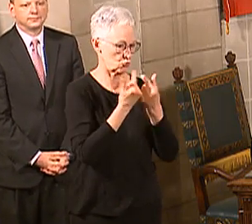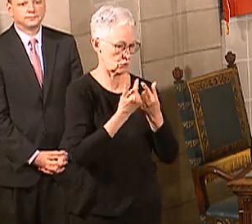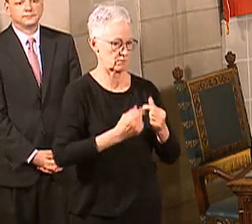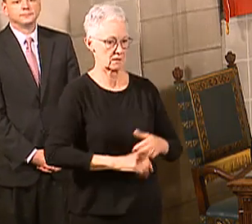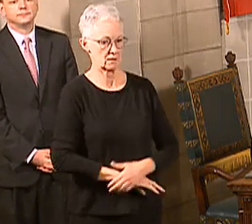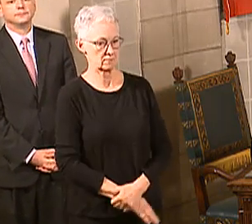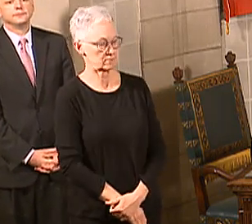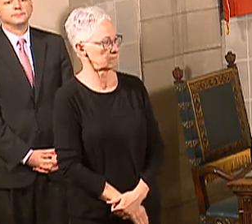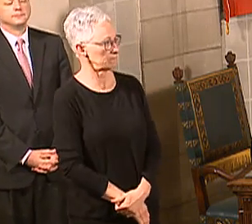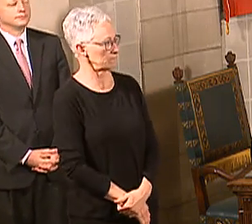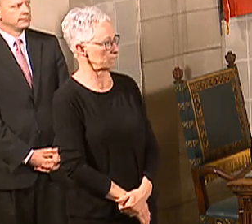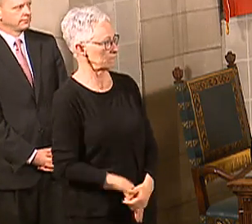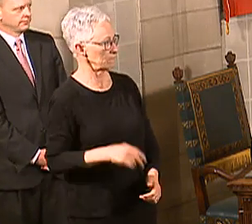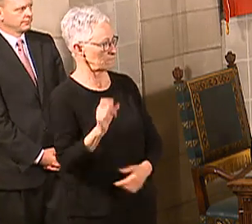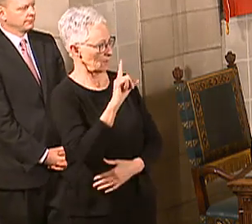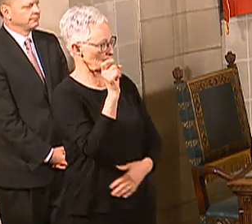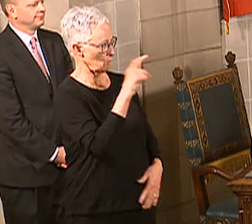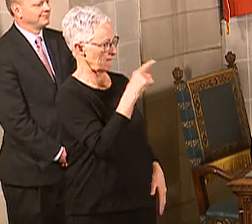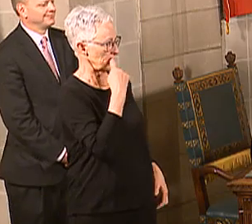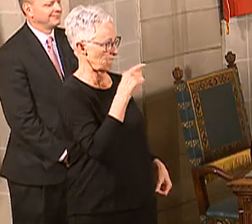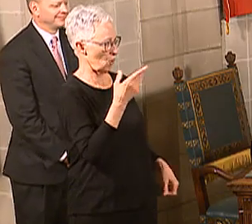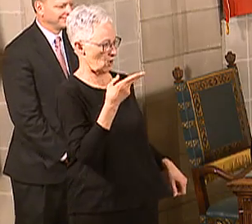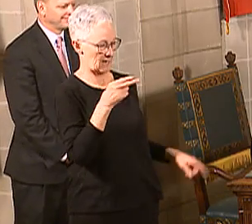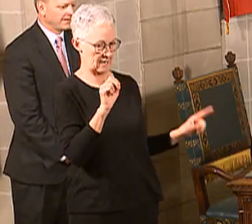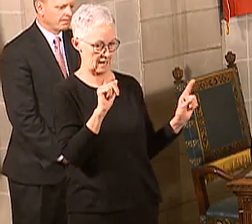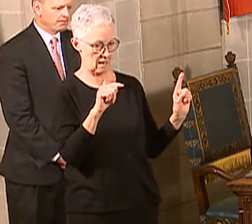Question for Keith Brody. Keith, you're up.